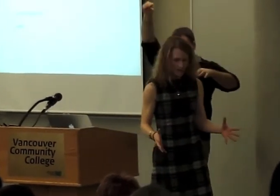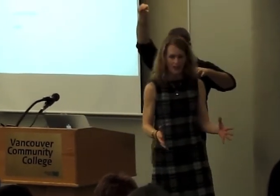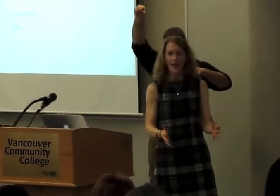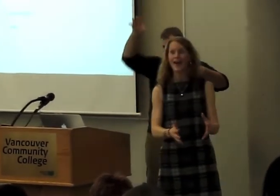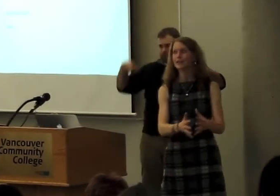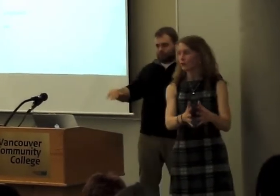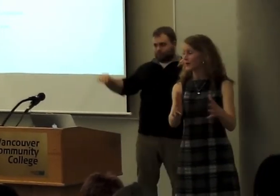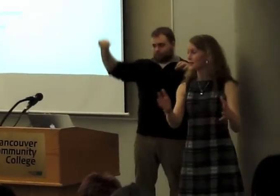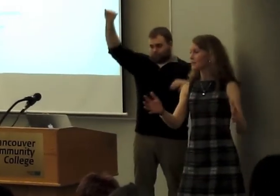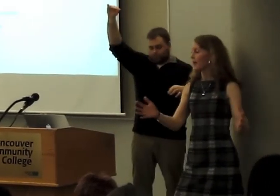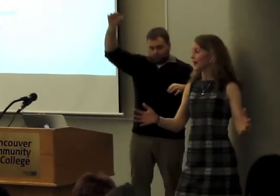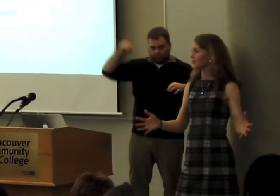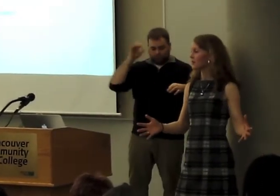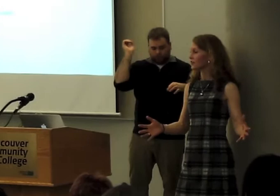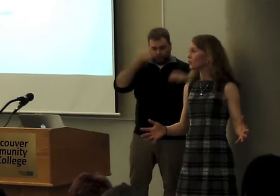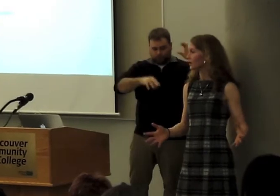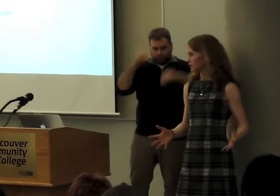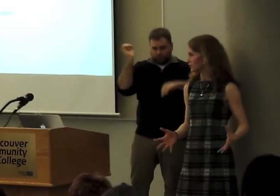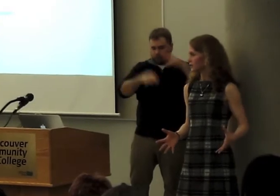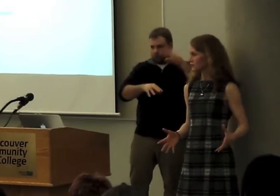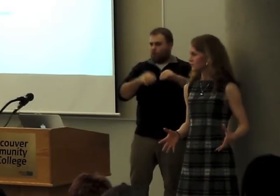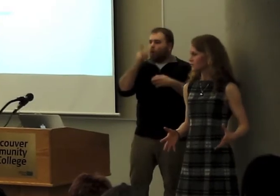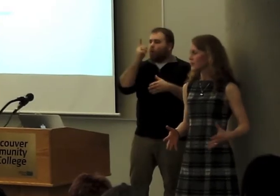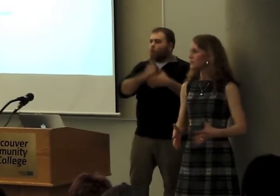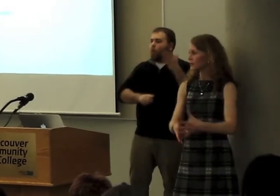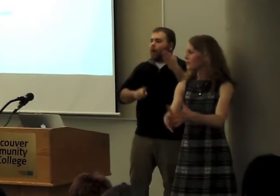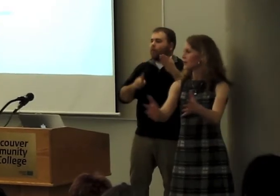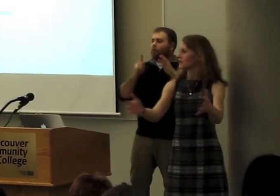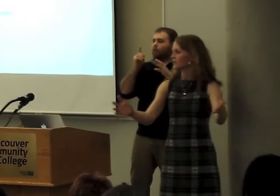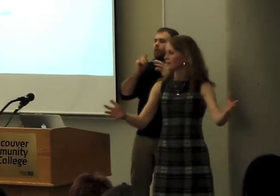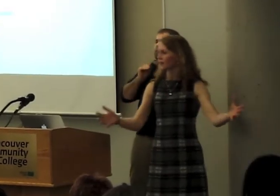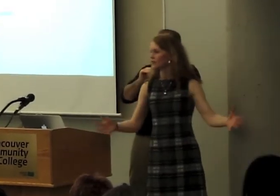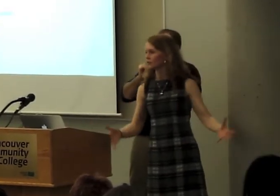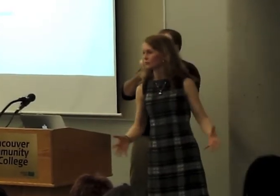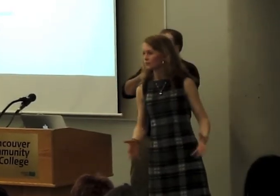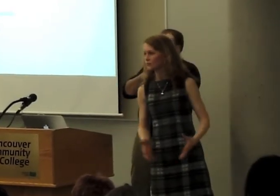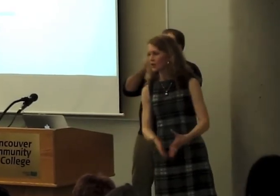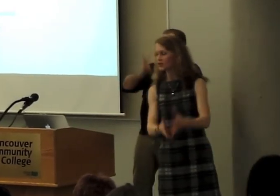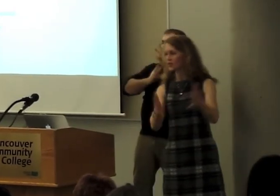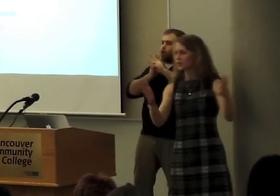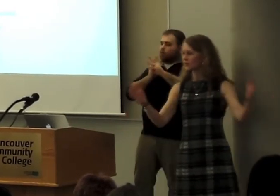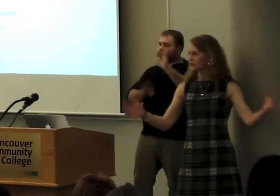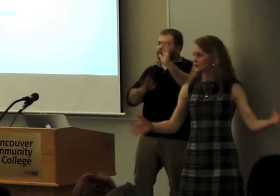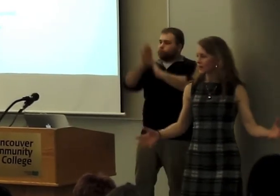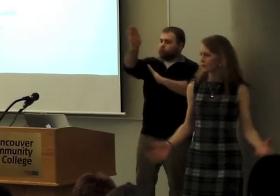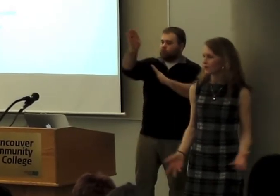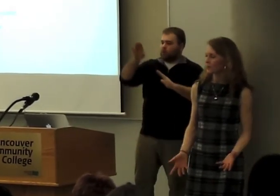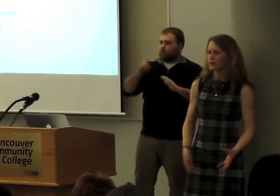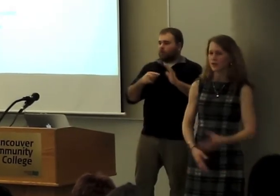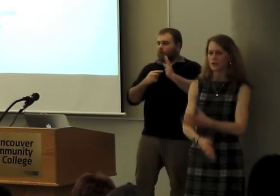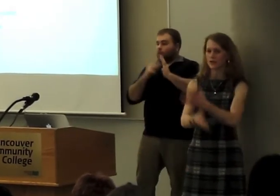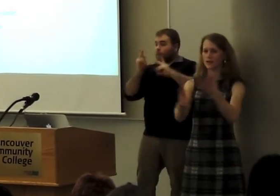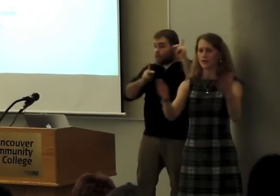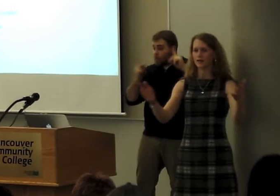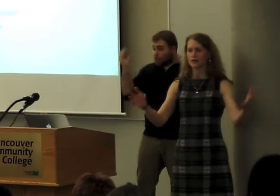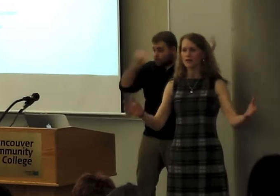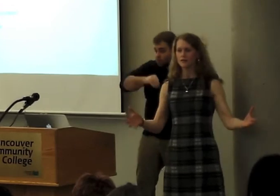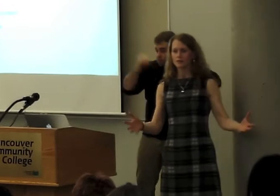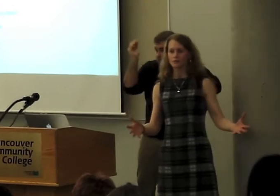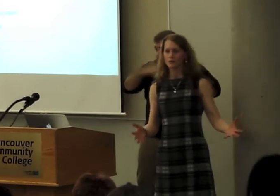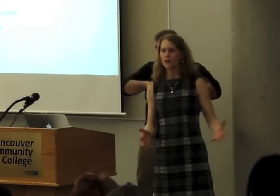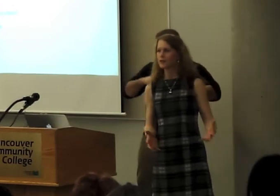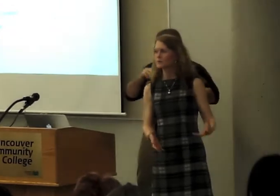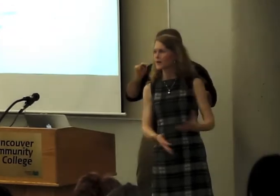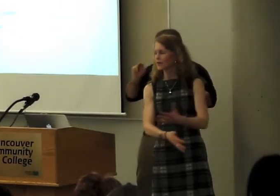had the greatest impact on the world. People, maybe, I don't know, Churchill might throw Napoleon on there.